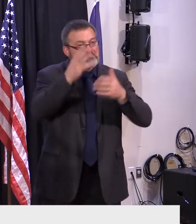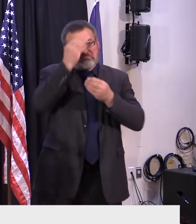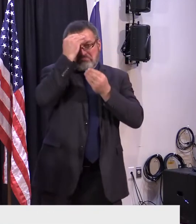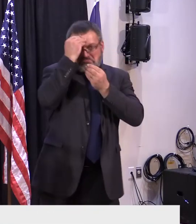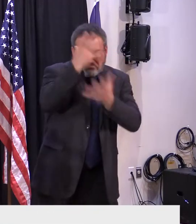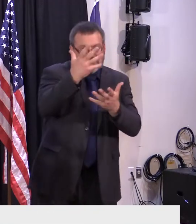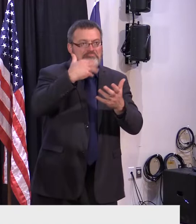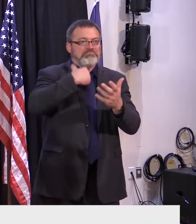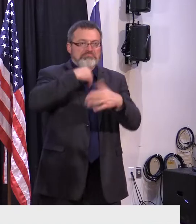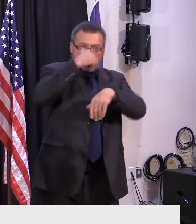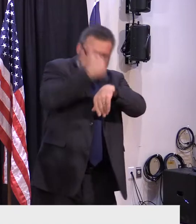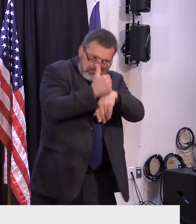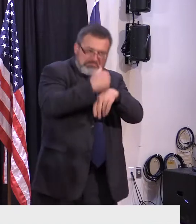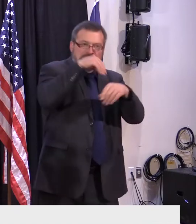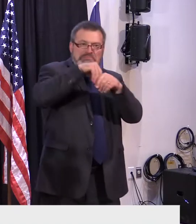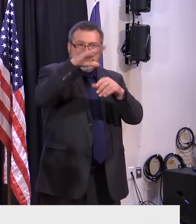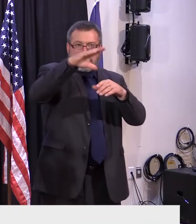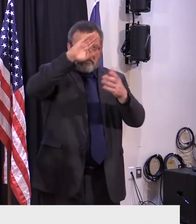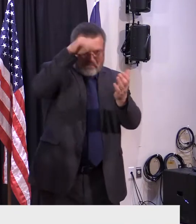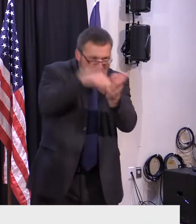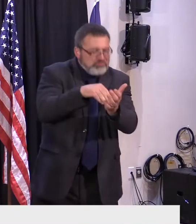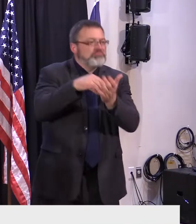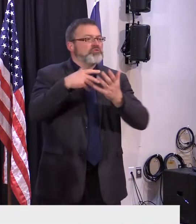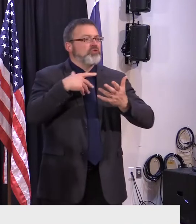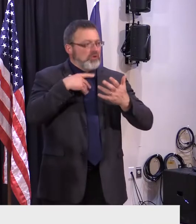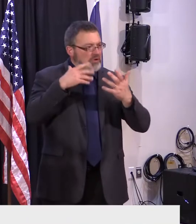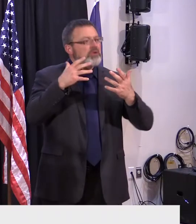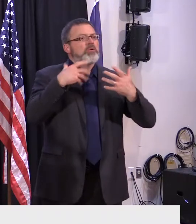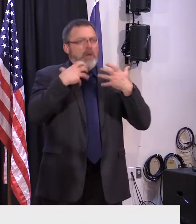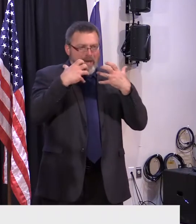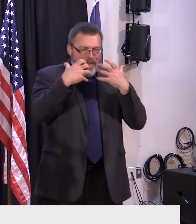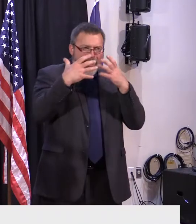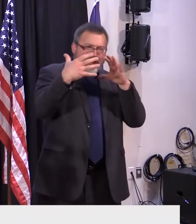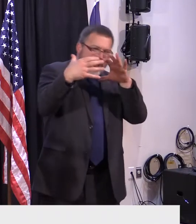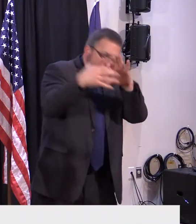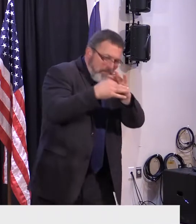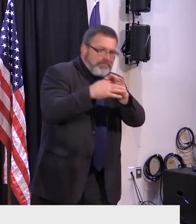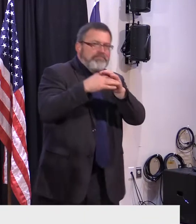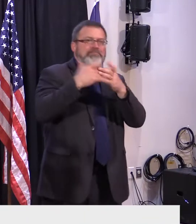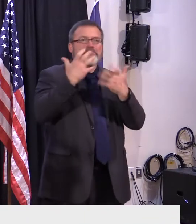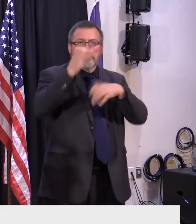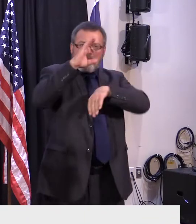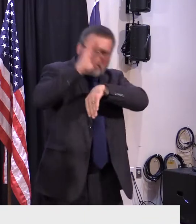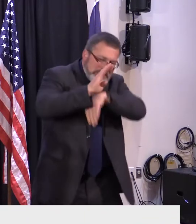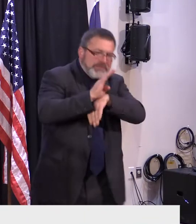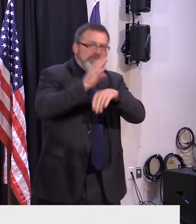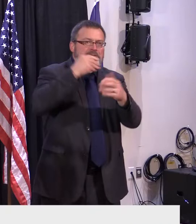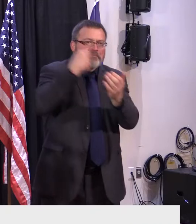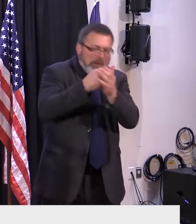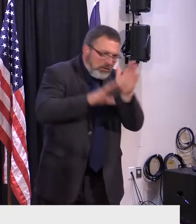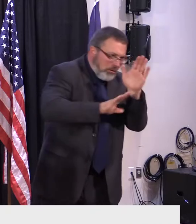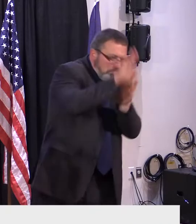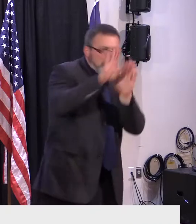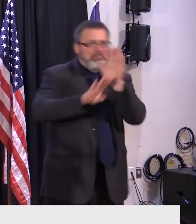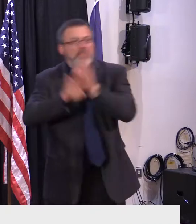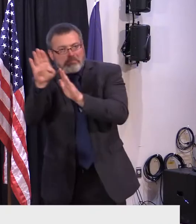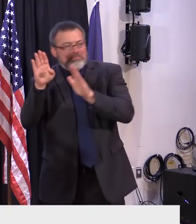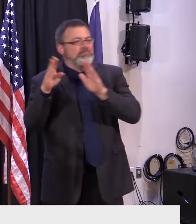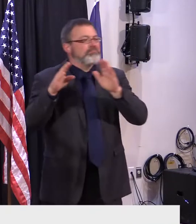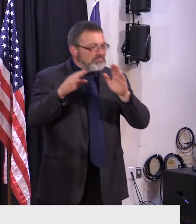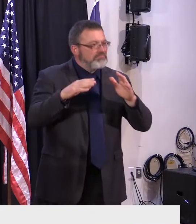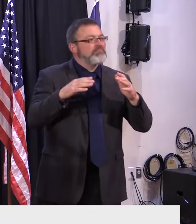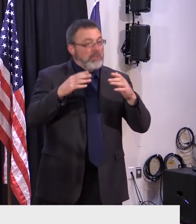strengthening our economic ties and hope to raise our profile as tourism destination for